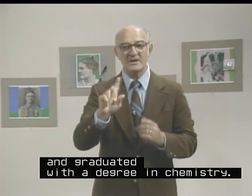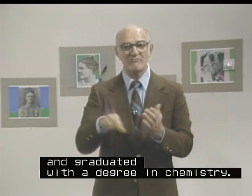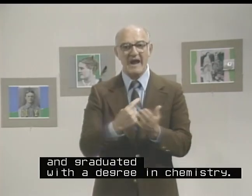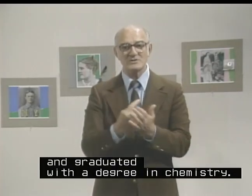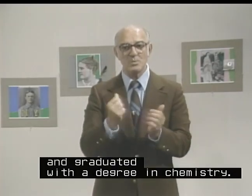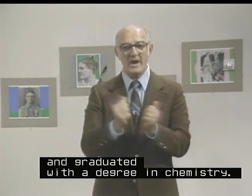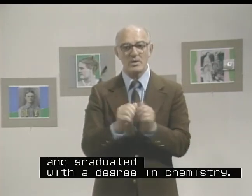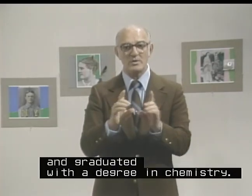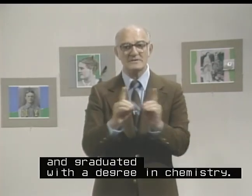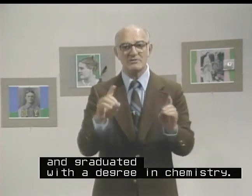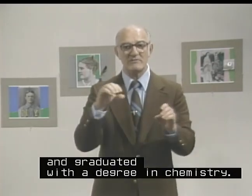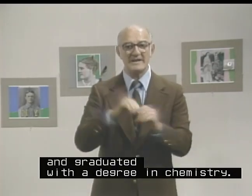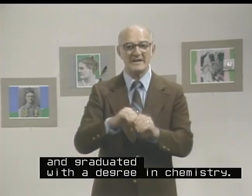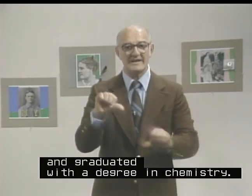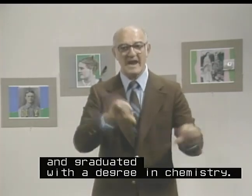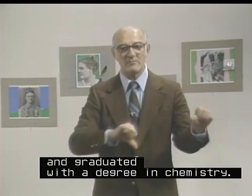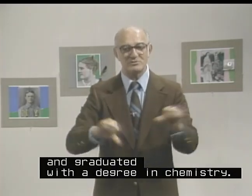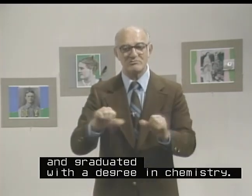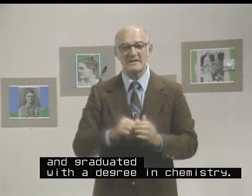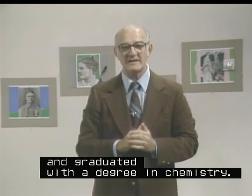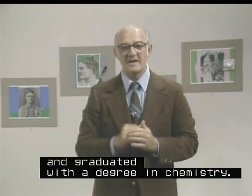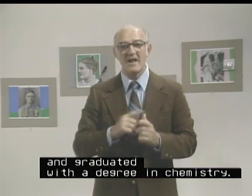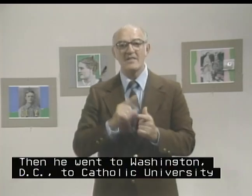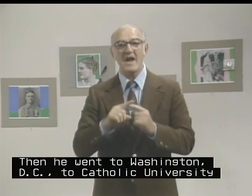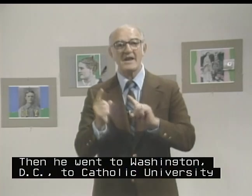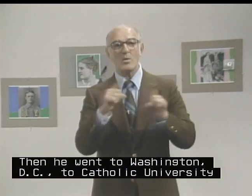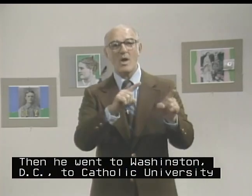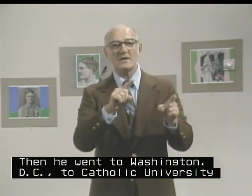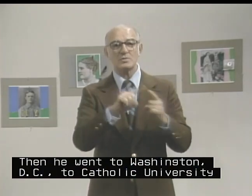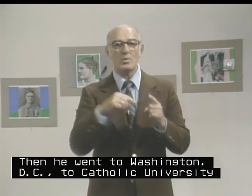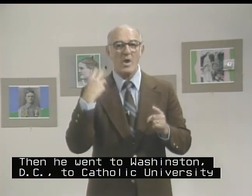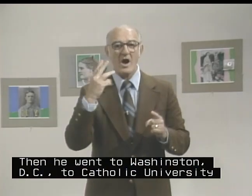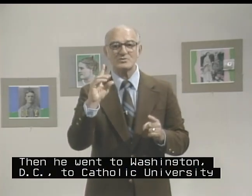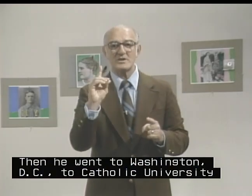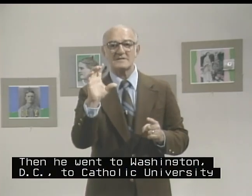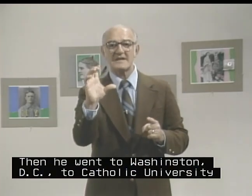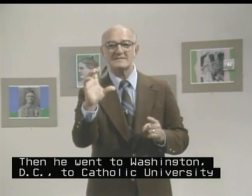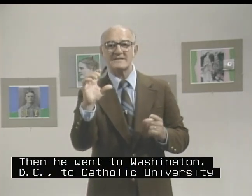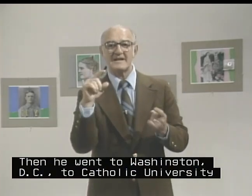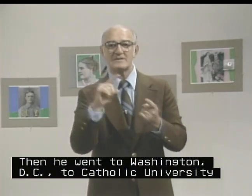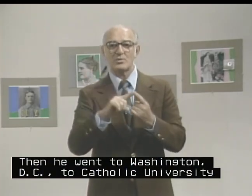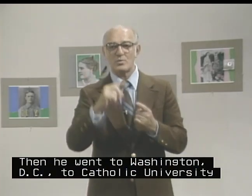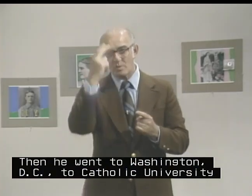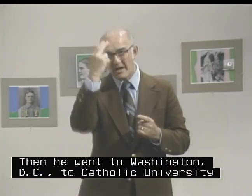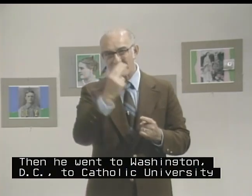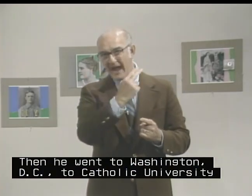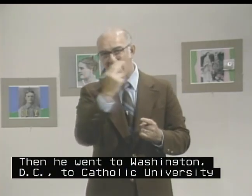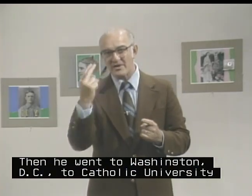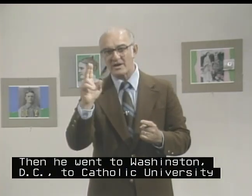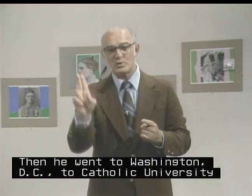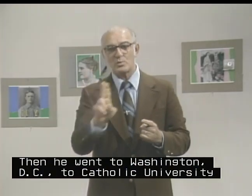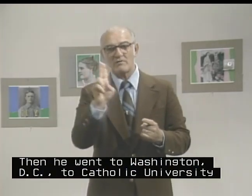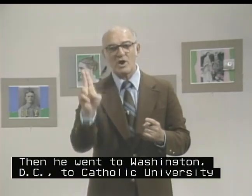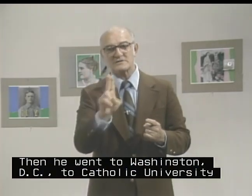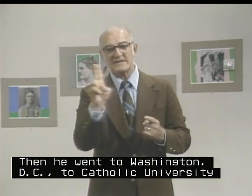graduated with a degree in chemistry. Then he went to Washington, D.C., to Catholic University,